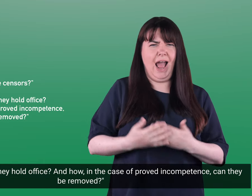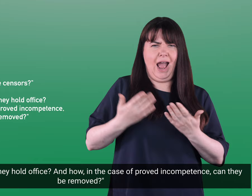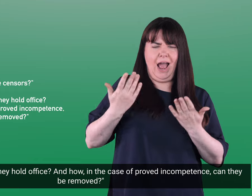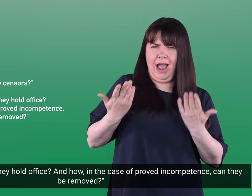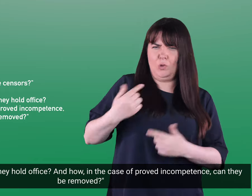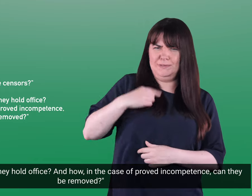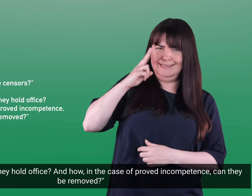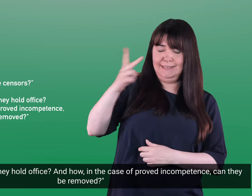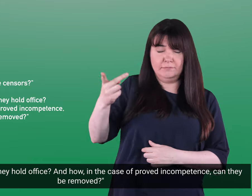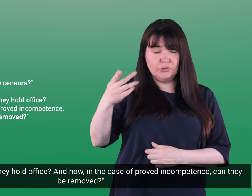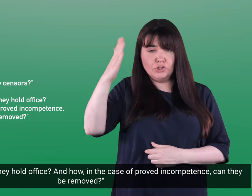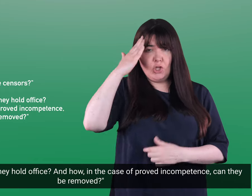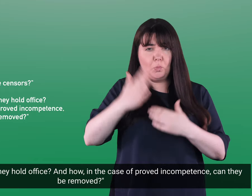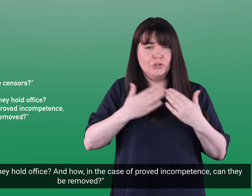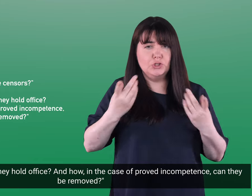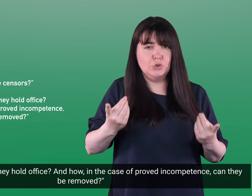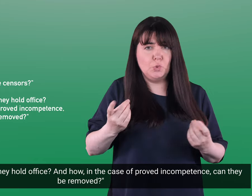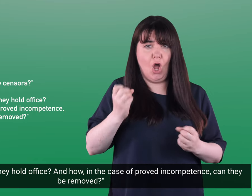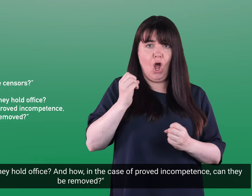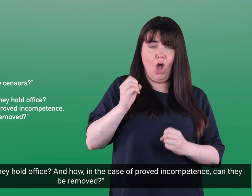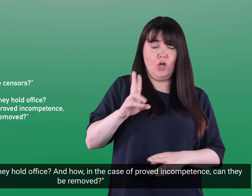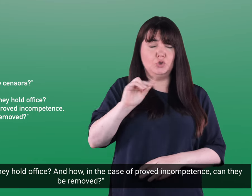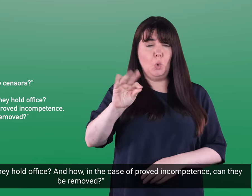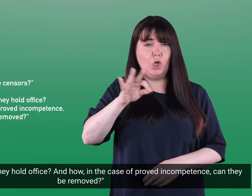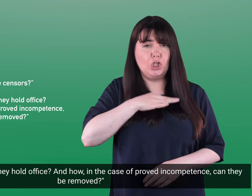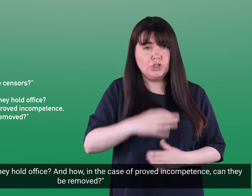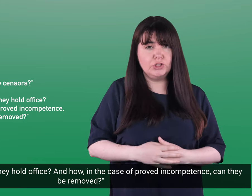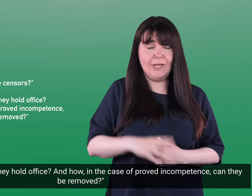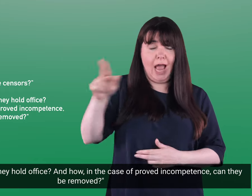And how, in the case of proved incompetence, can they be removed?